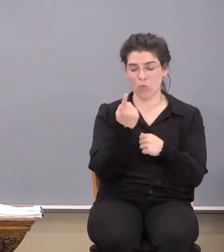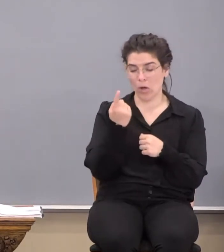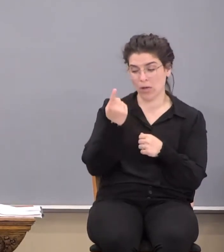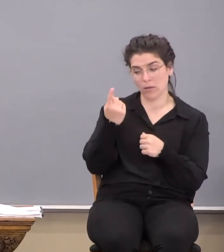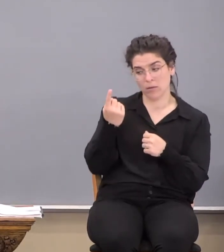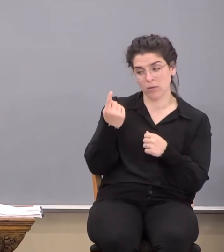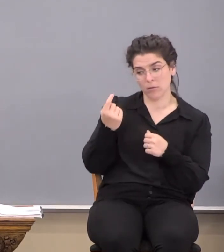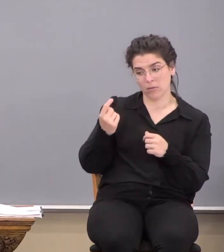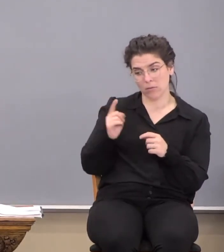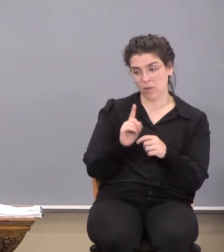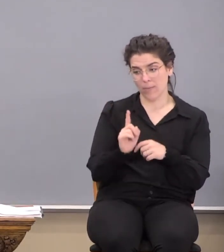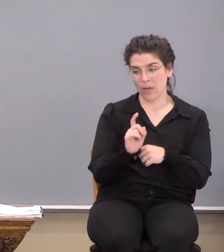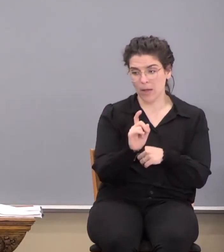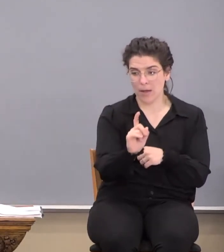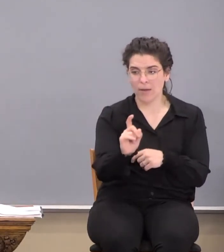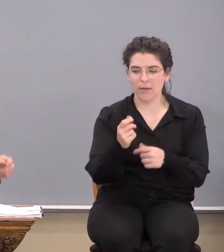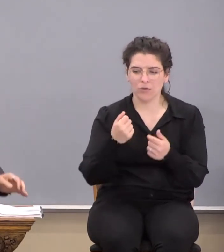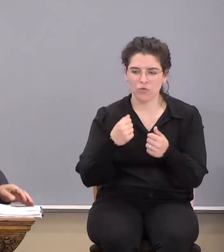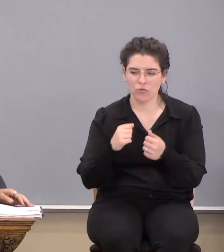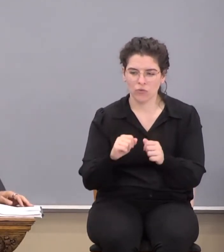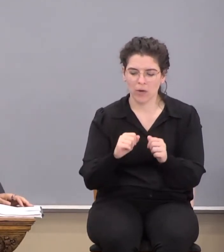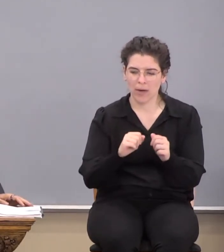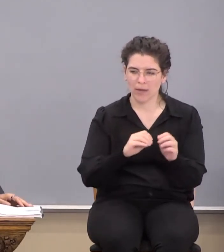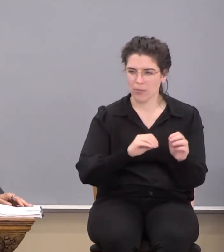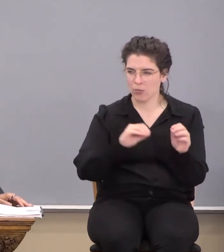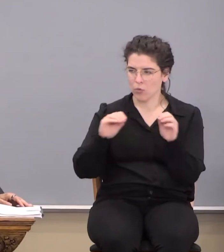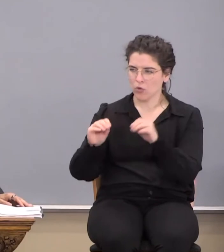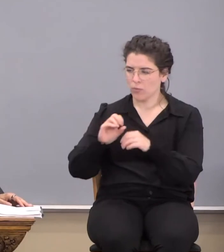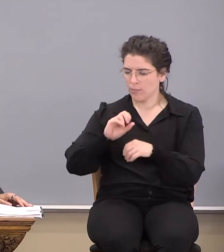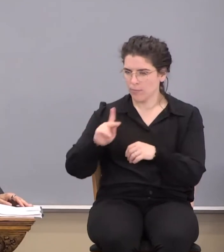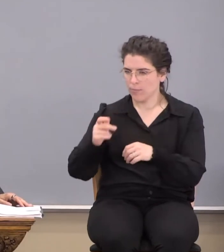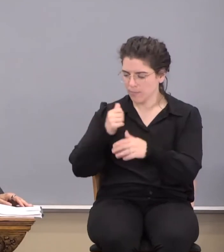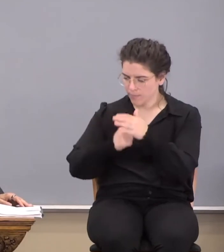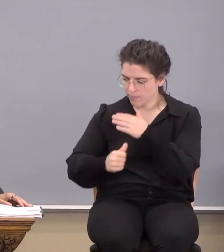along and trying to put you under those things.